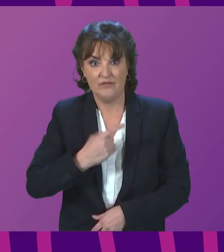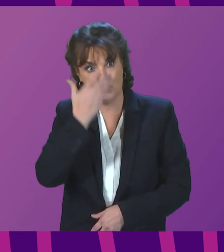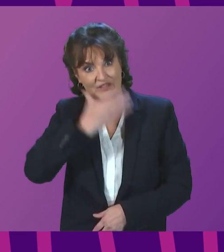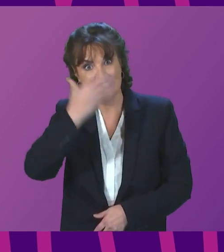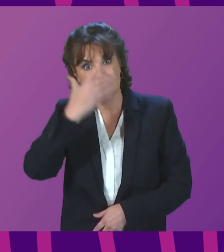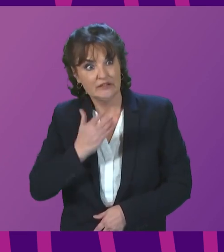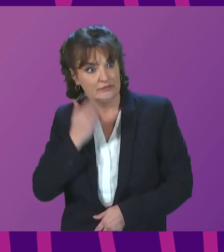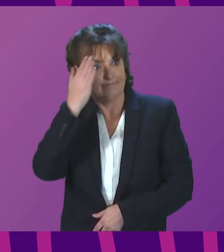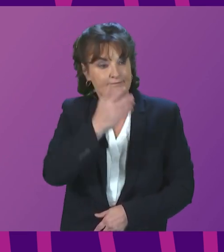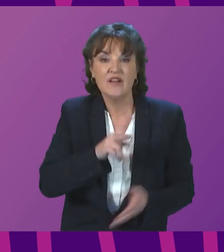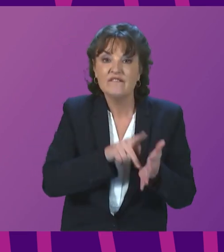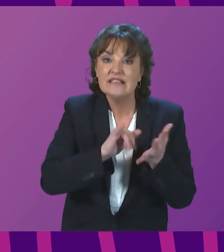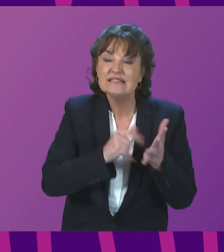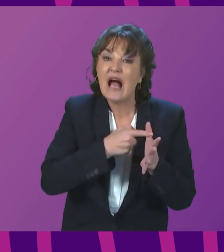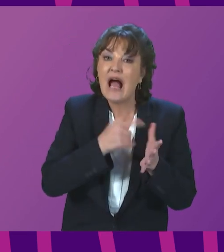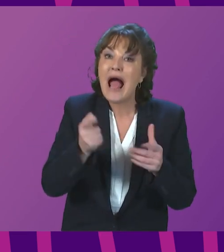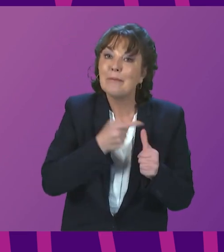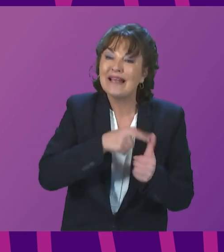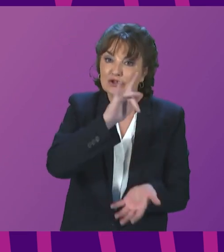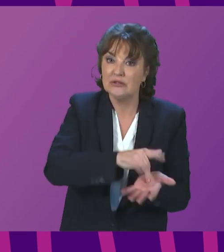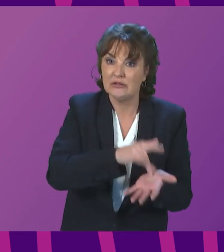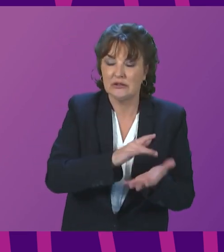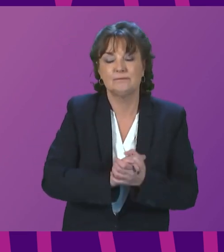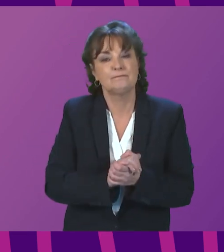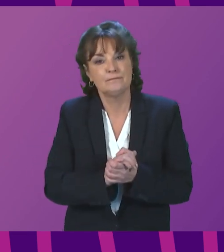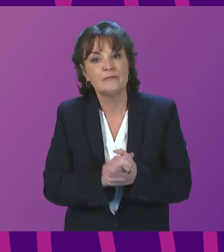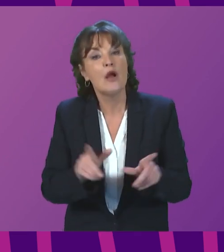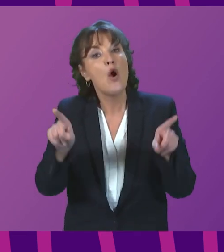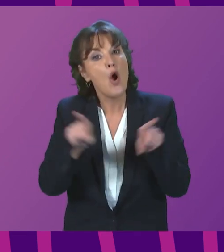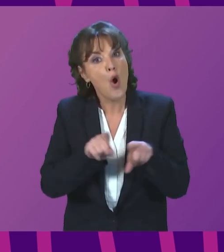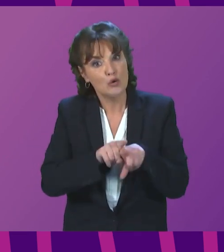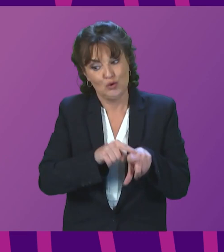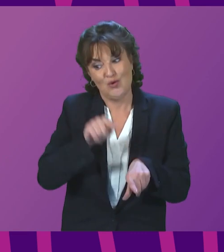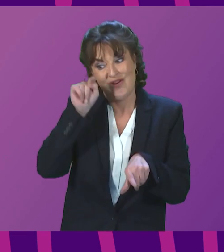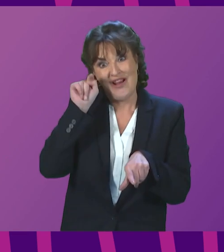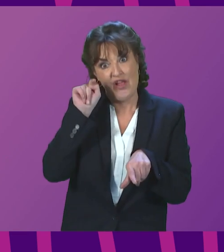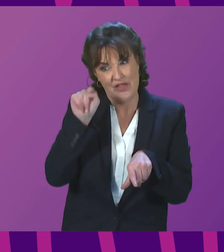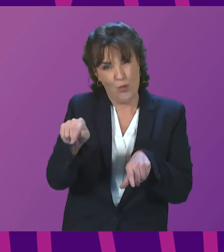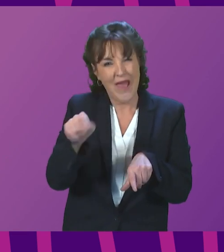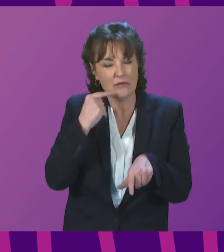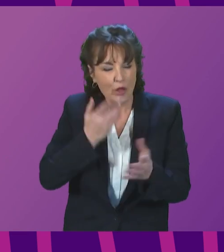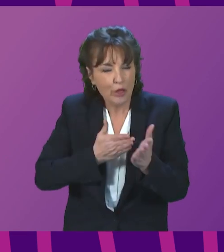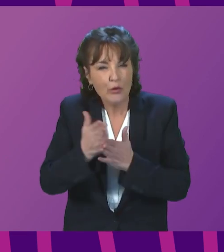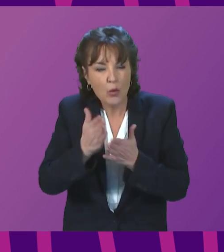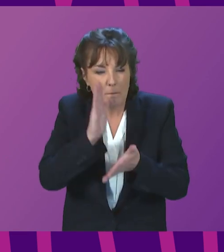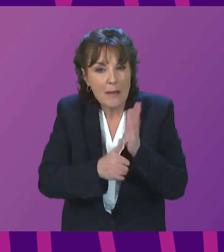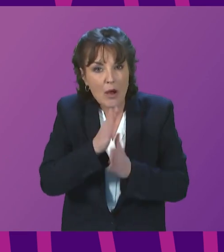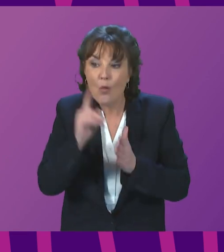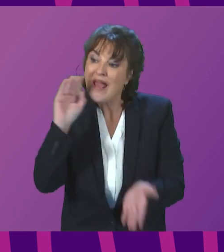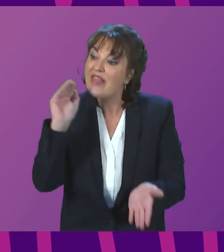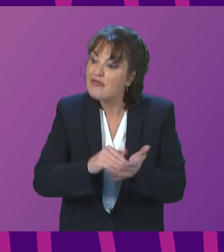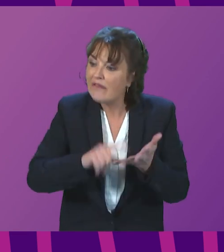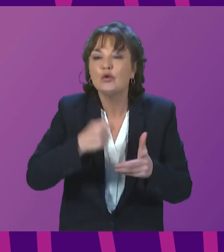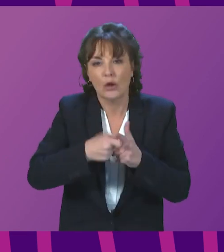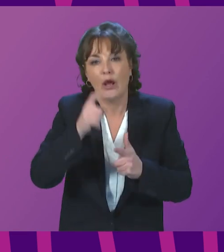That is movement. And I understand that for them the biometric processes will be completed when they come to the UK. But it is still